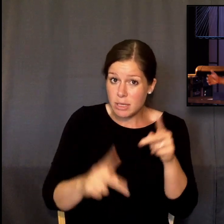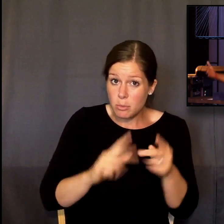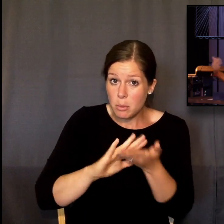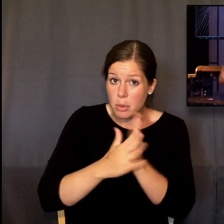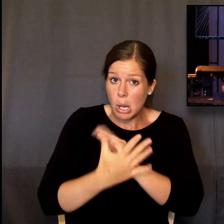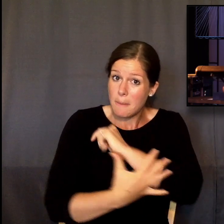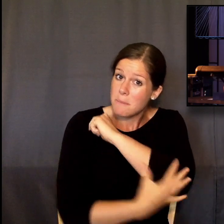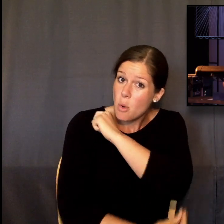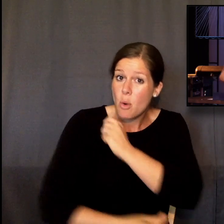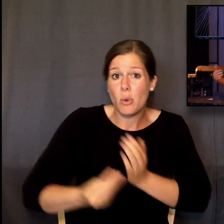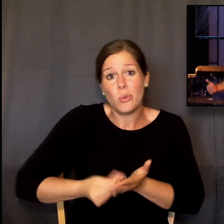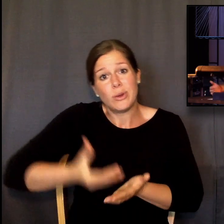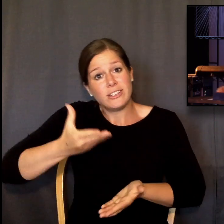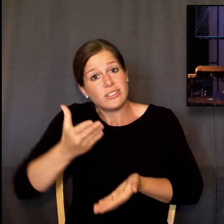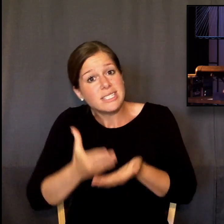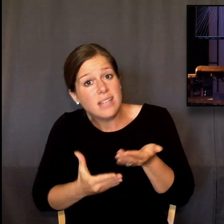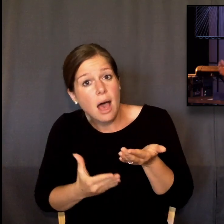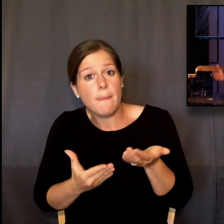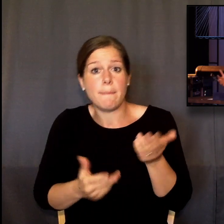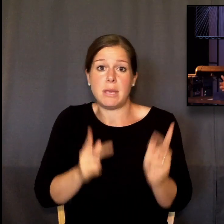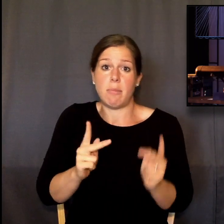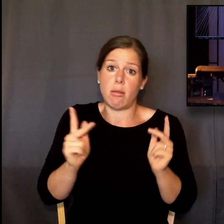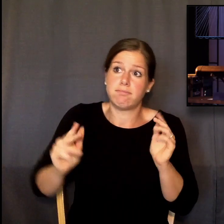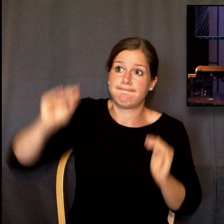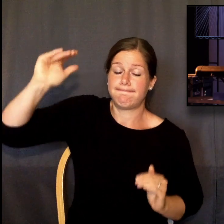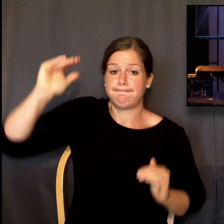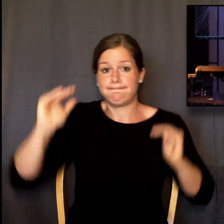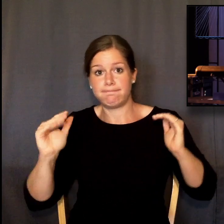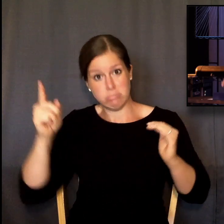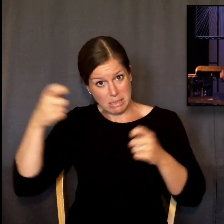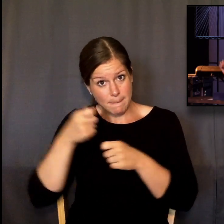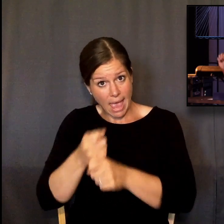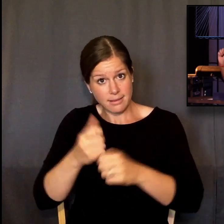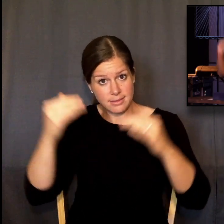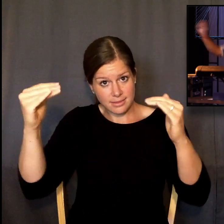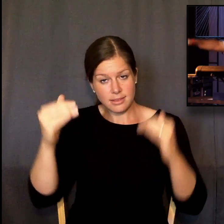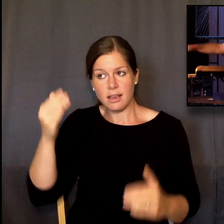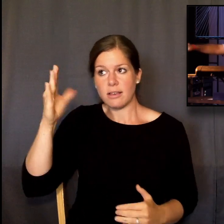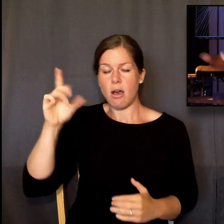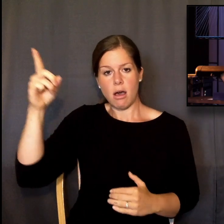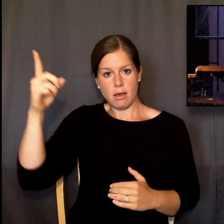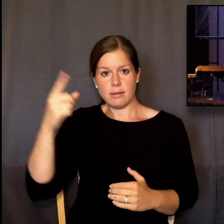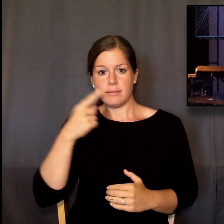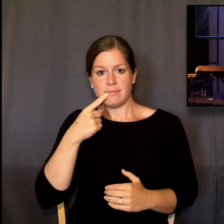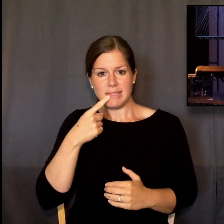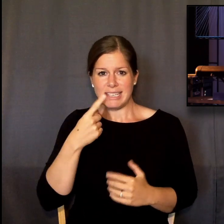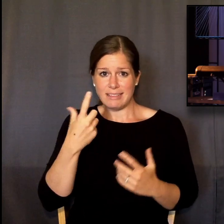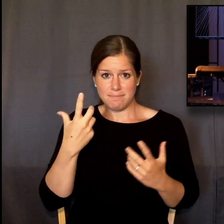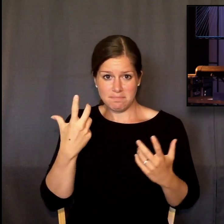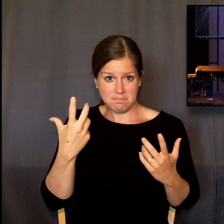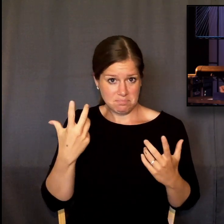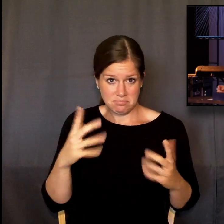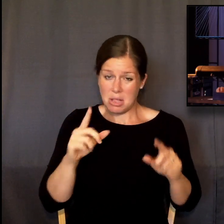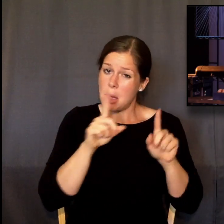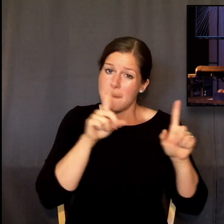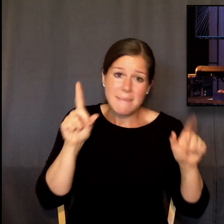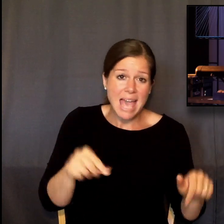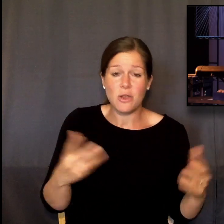He makes some people great, other people low. Psalm 105 16, God called for a famine. Exodus 4